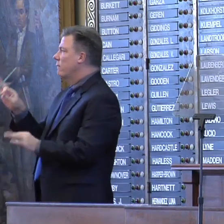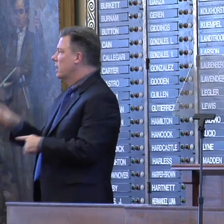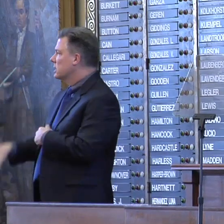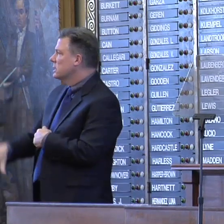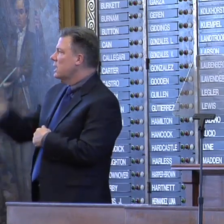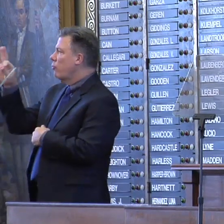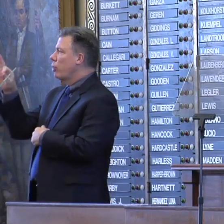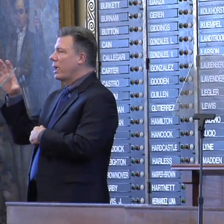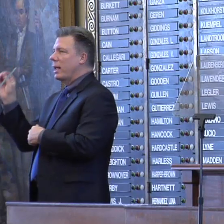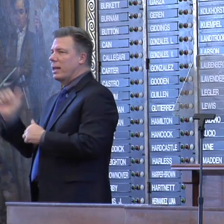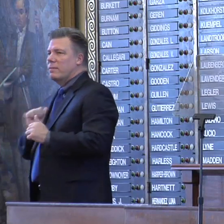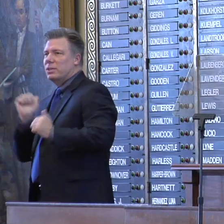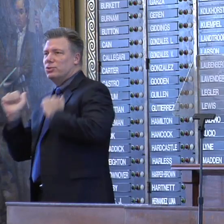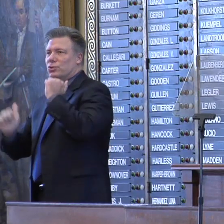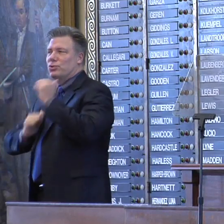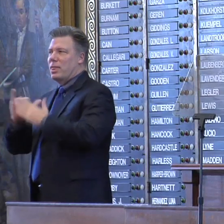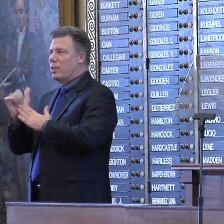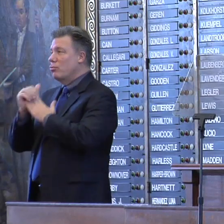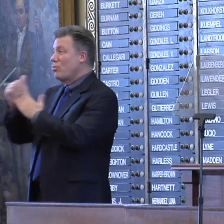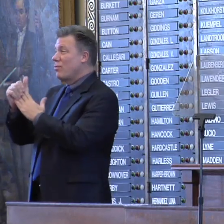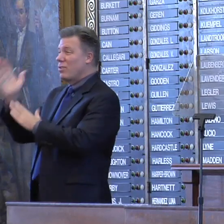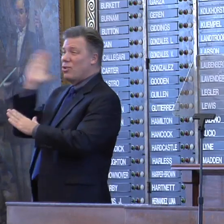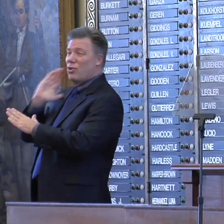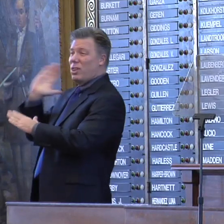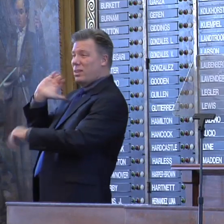the earliest settlers still beats in the hearts of Texans everywhere.